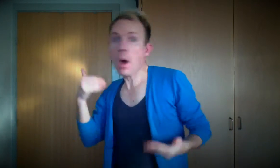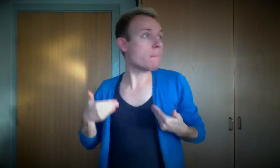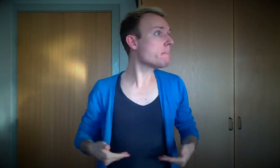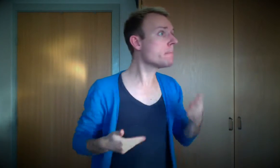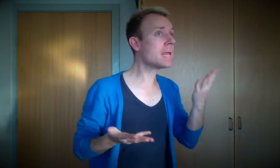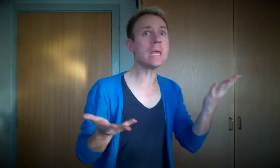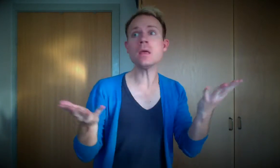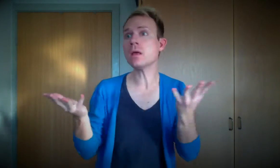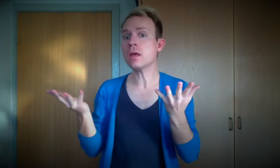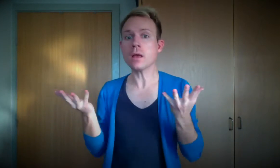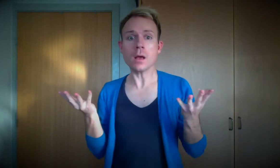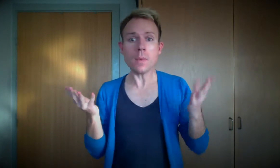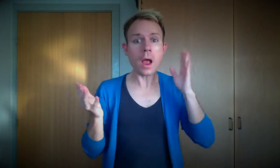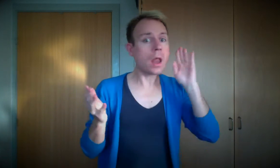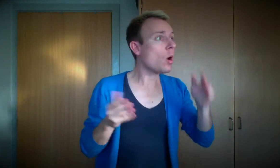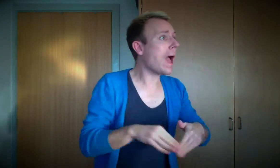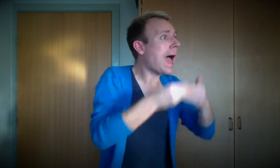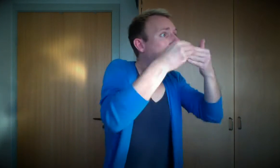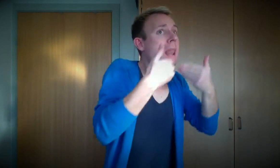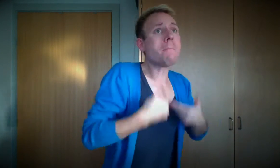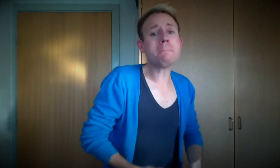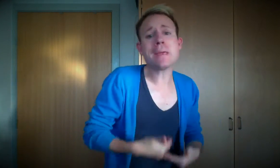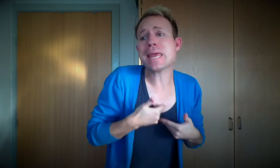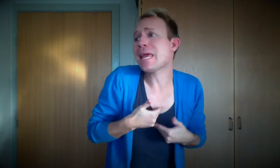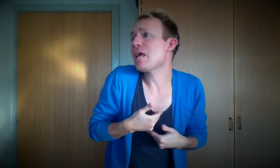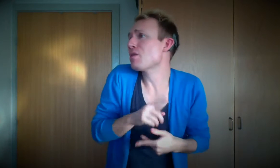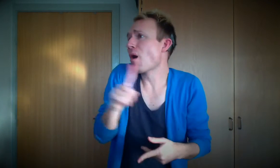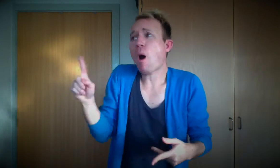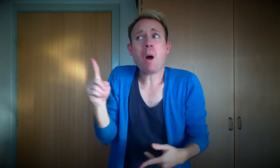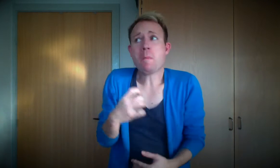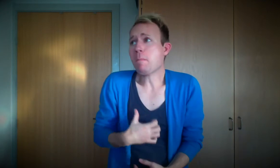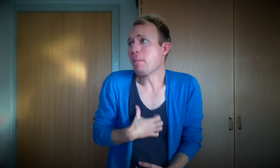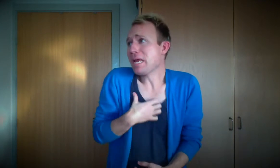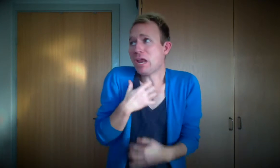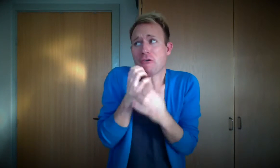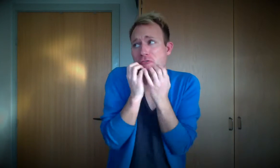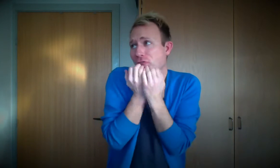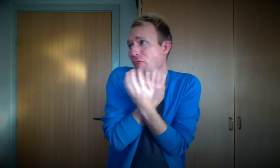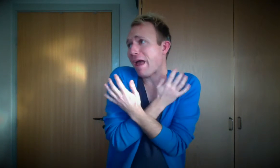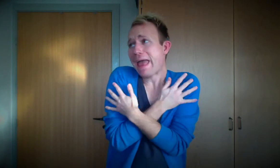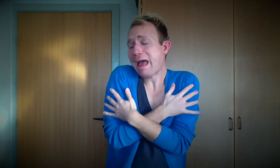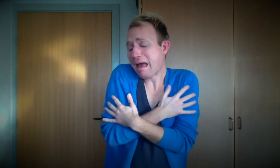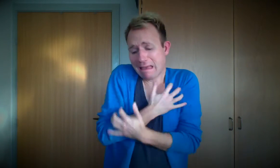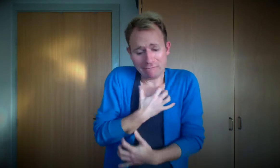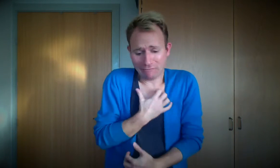me? Papa, can you help me not be frightened?